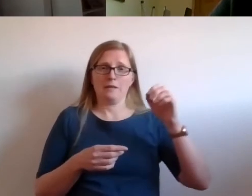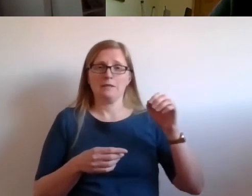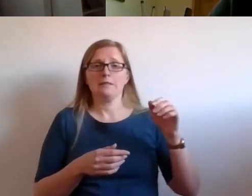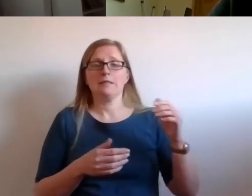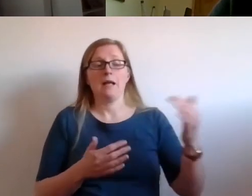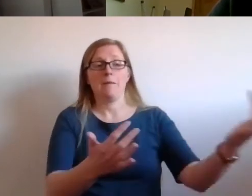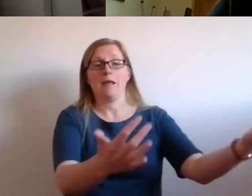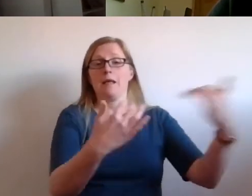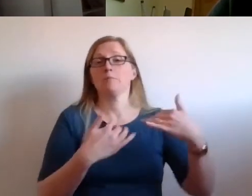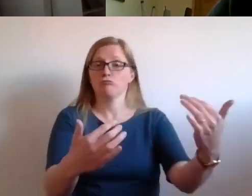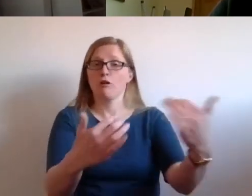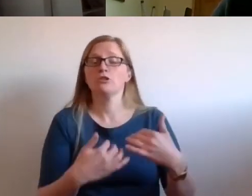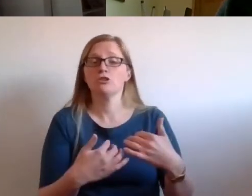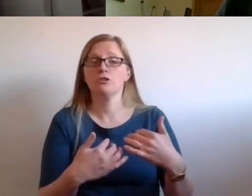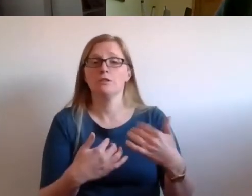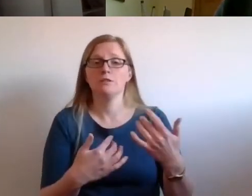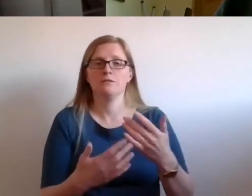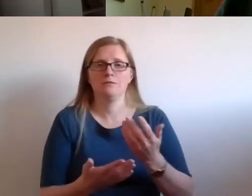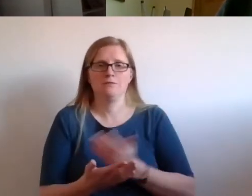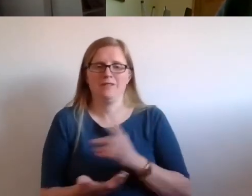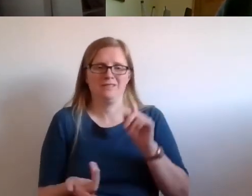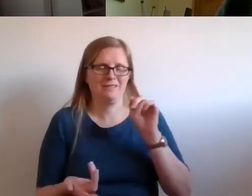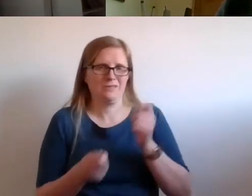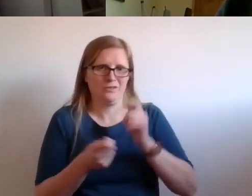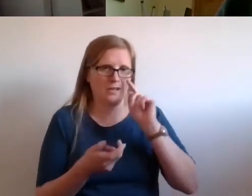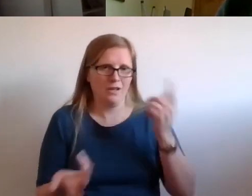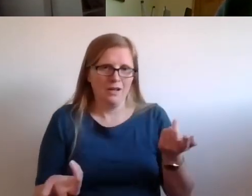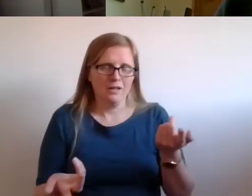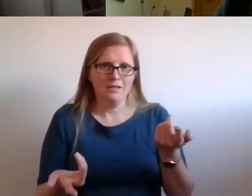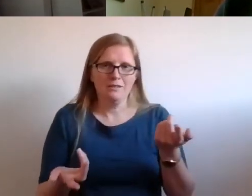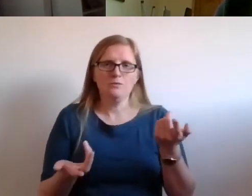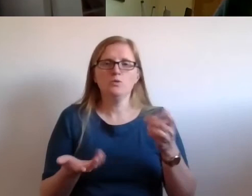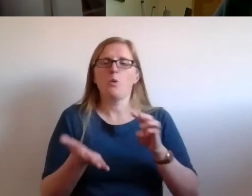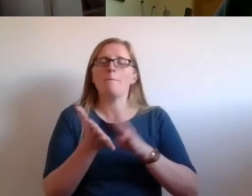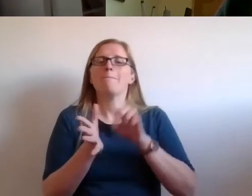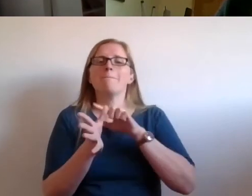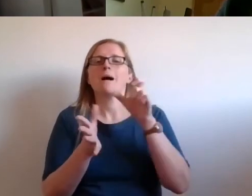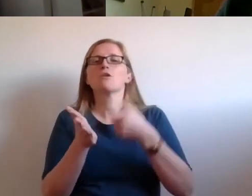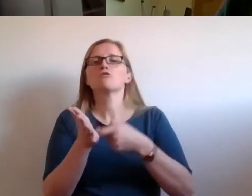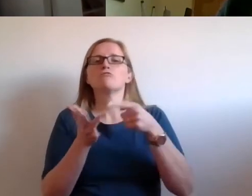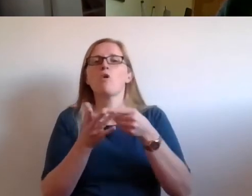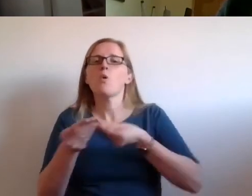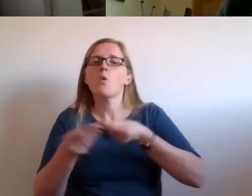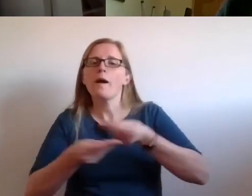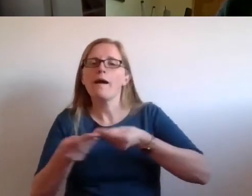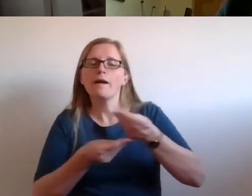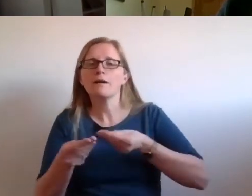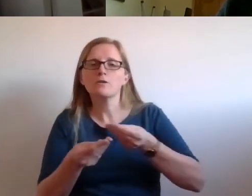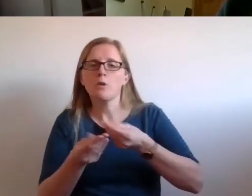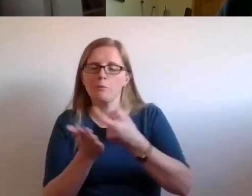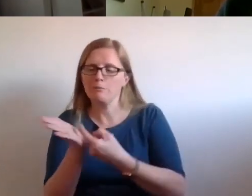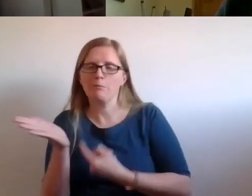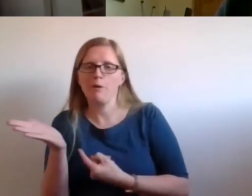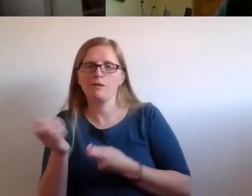or sort of macroeconomics, foreign policy. So the extent of and